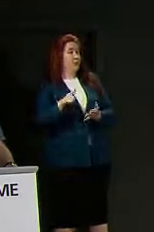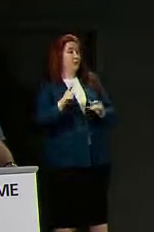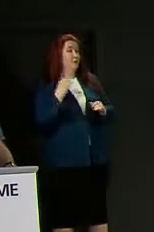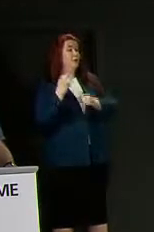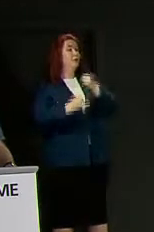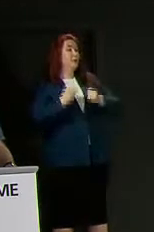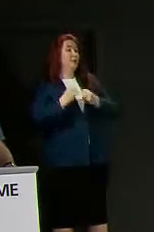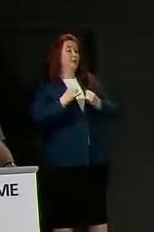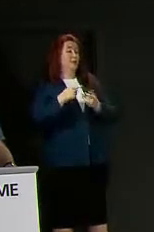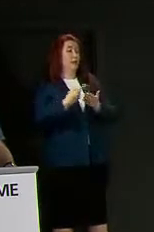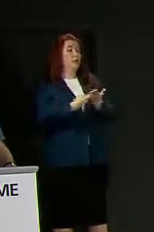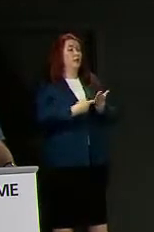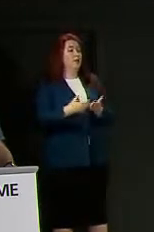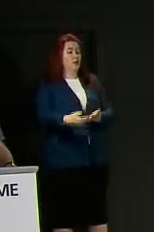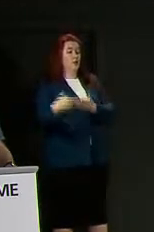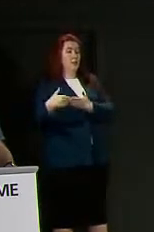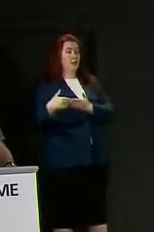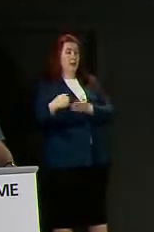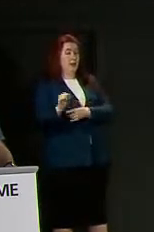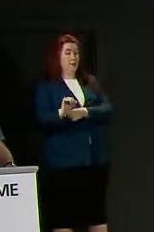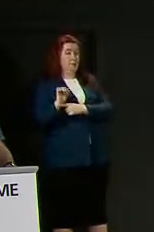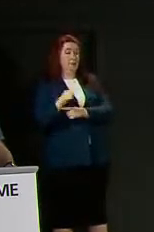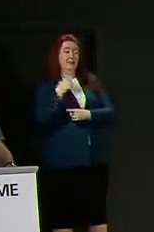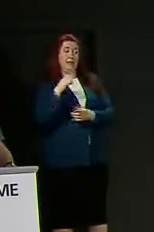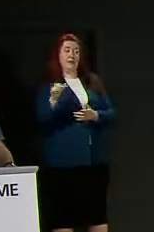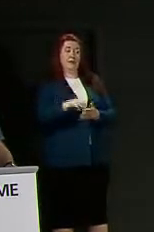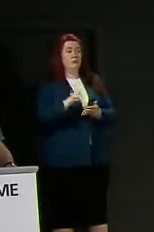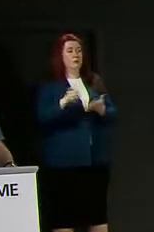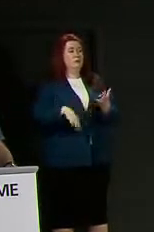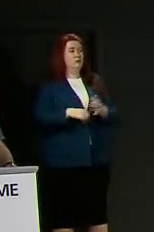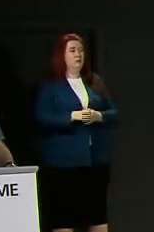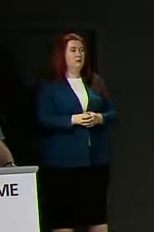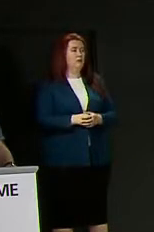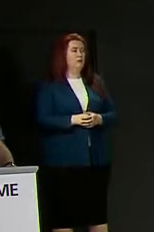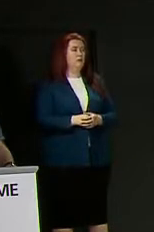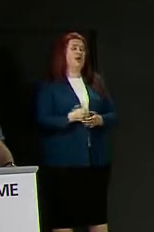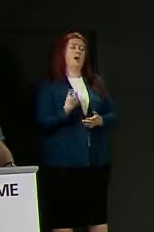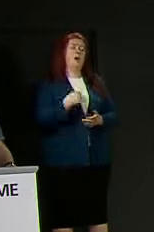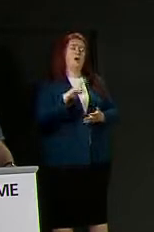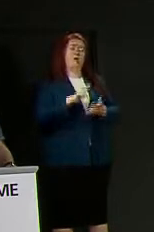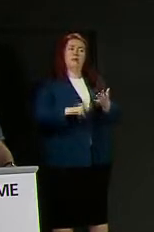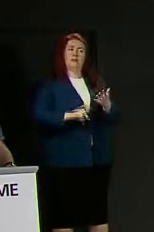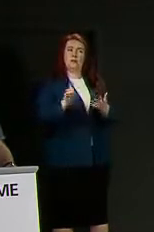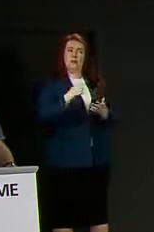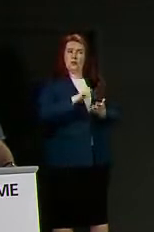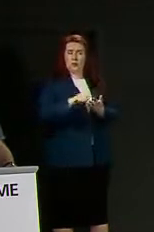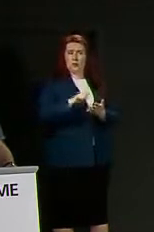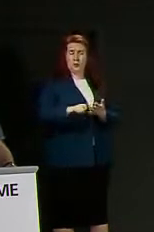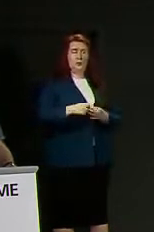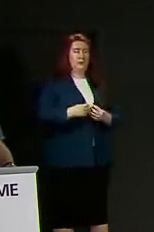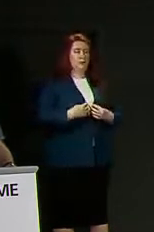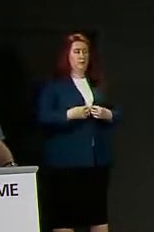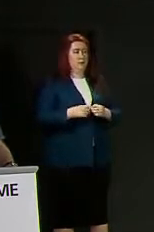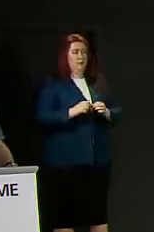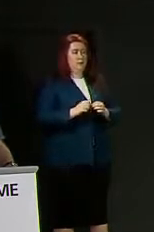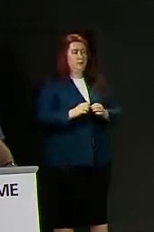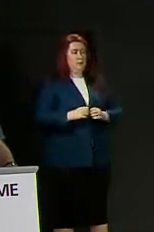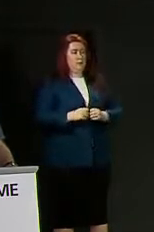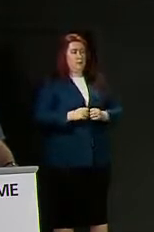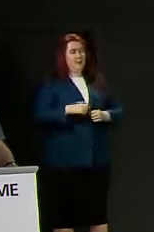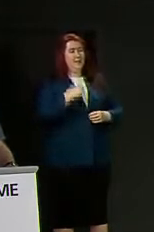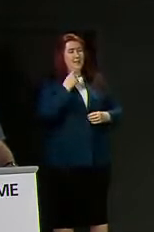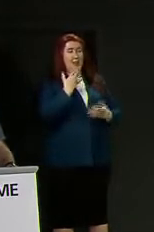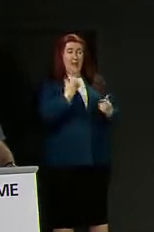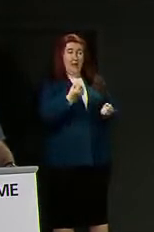the shielding policy and called for it to be scrapped. I'll just read you one of the lines from the piece. She wrote, there are serious